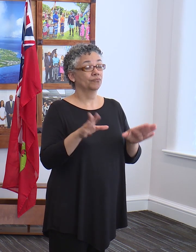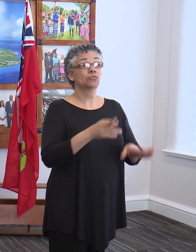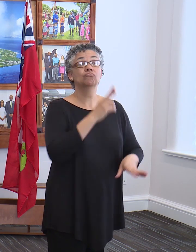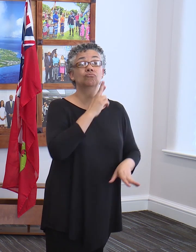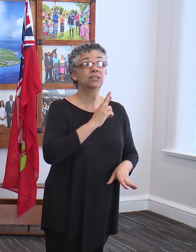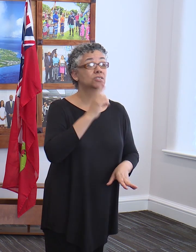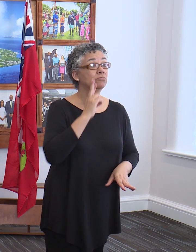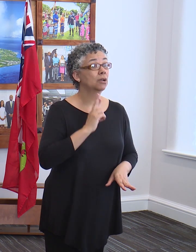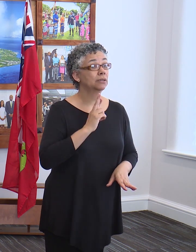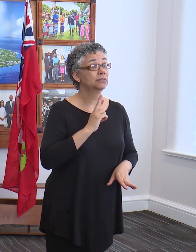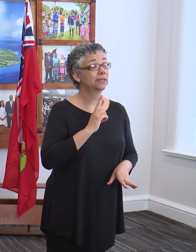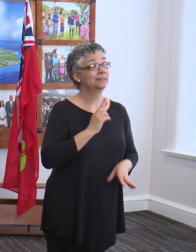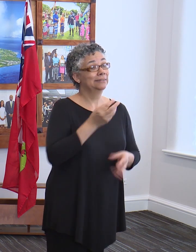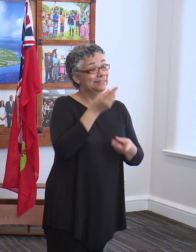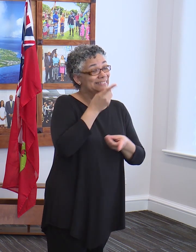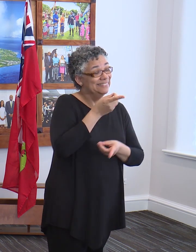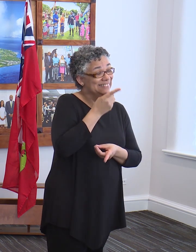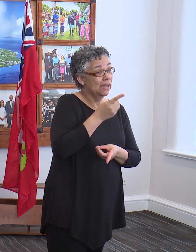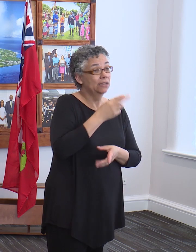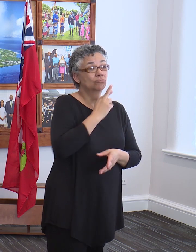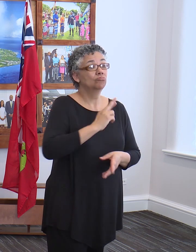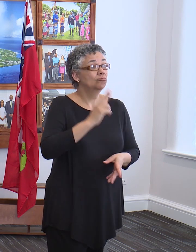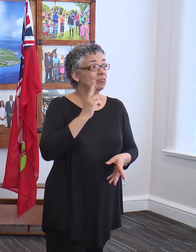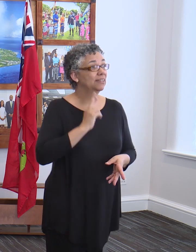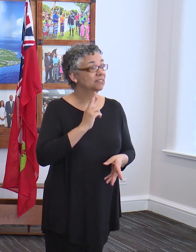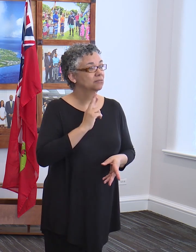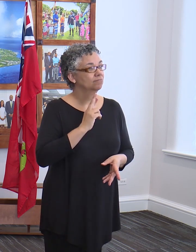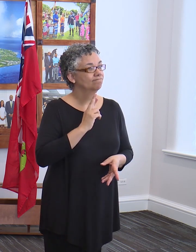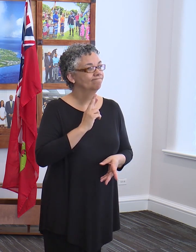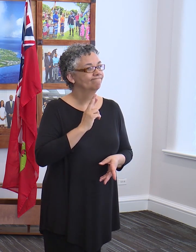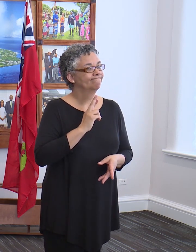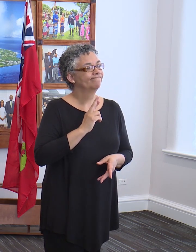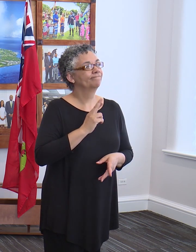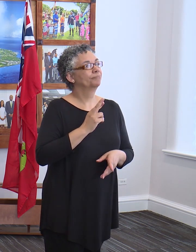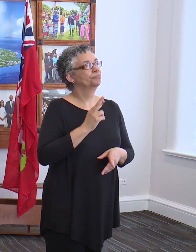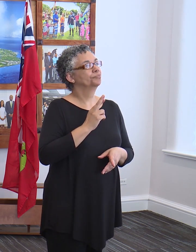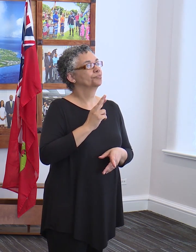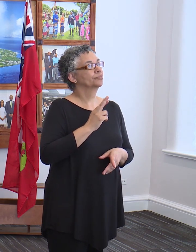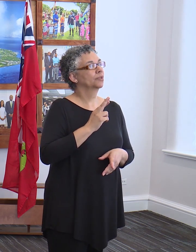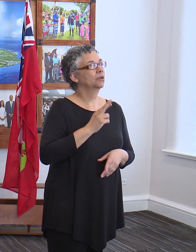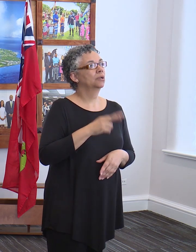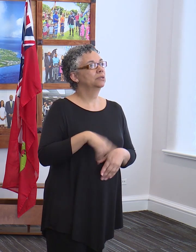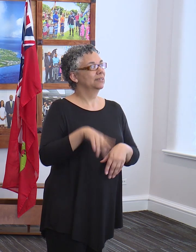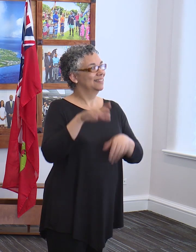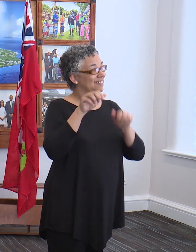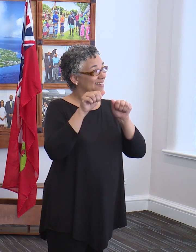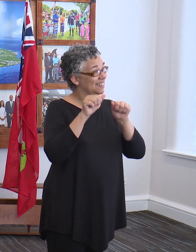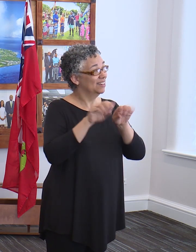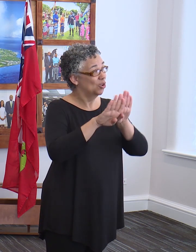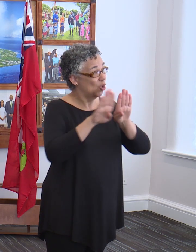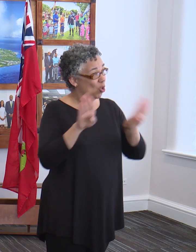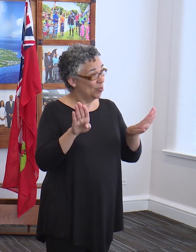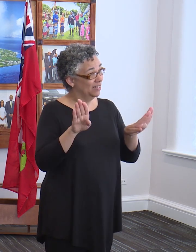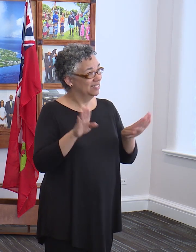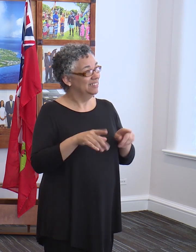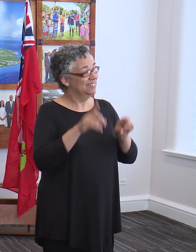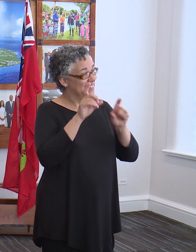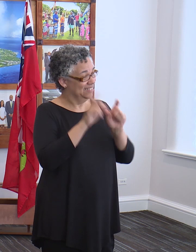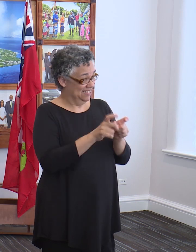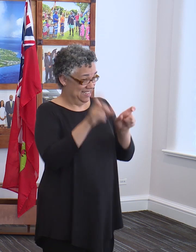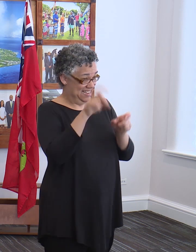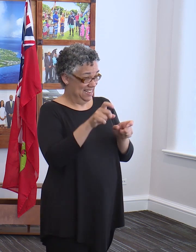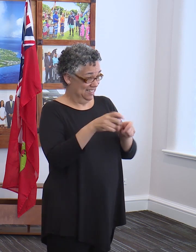Restaurants and dine-in restaurants were able to remain open with social distancing. They are to keep